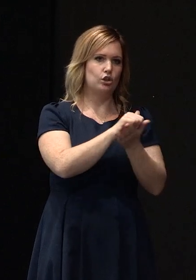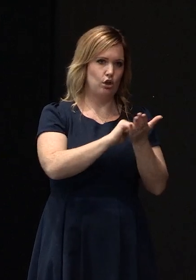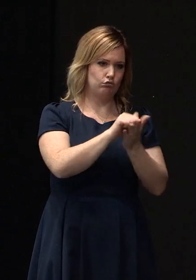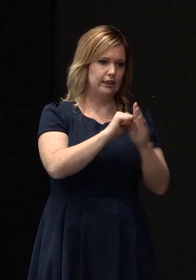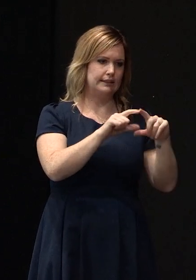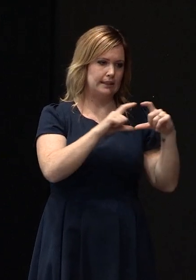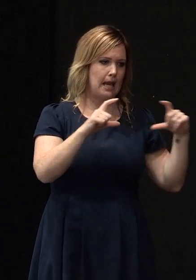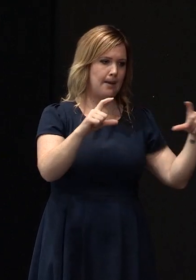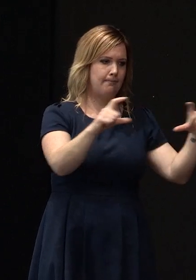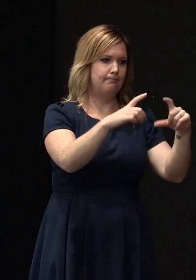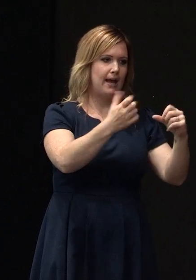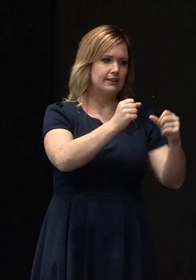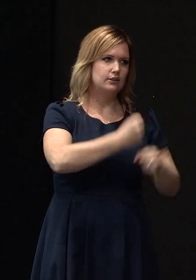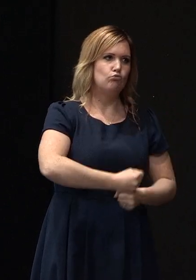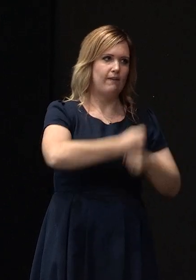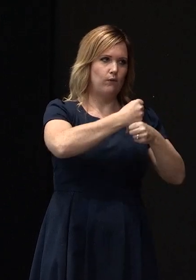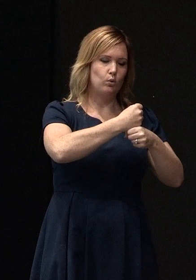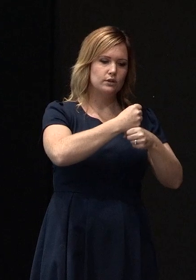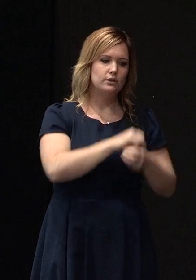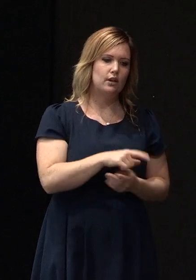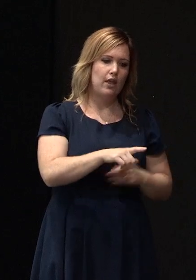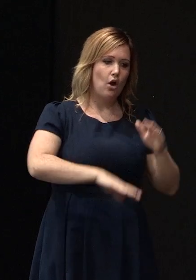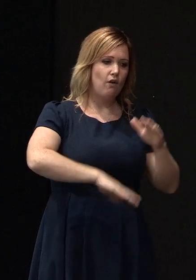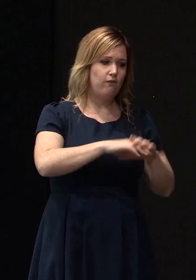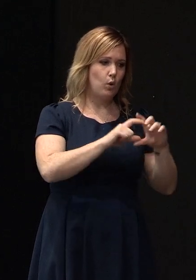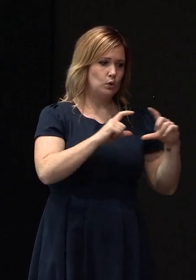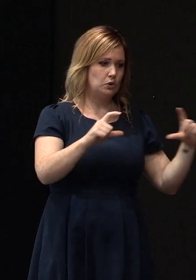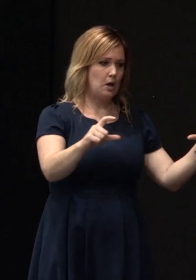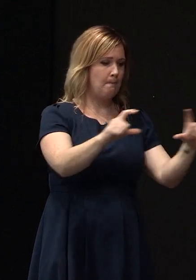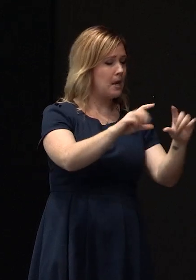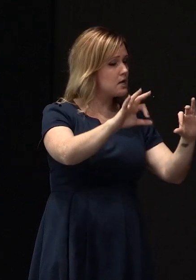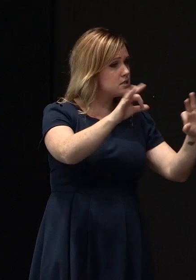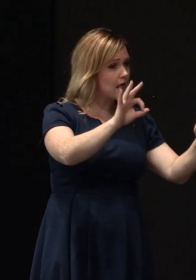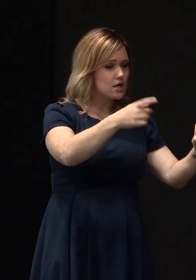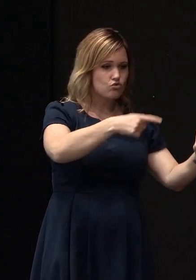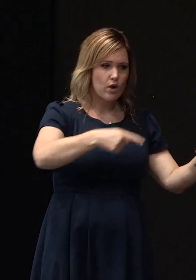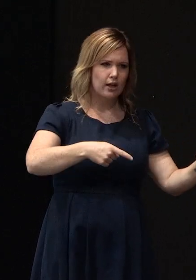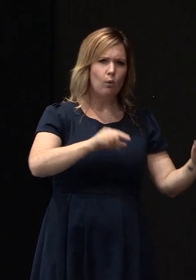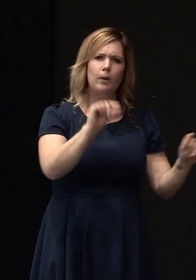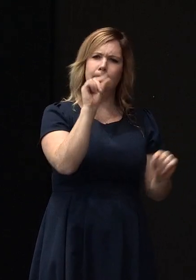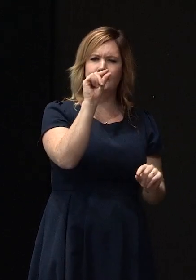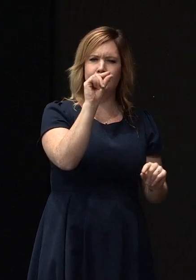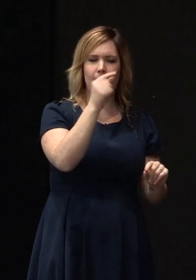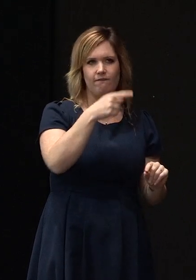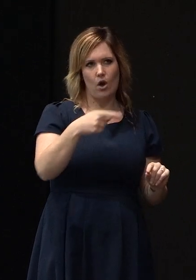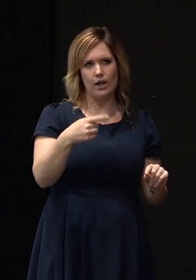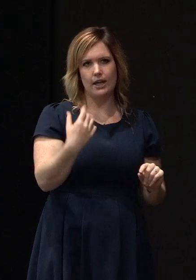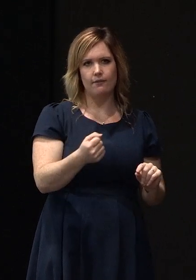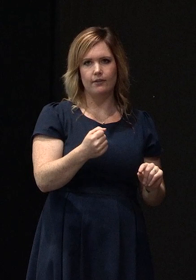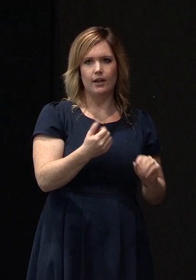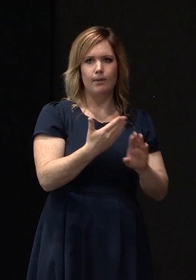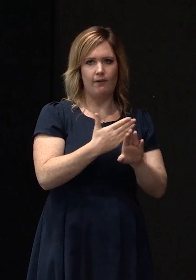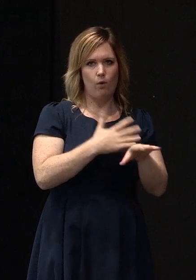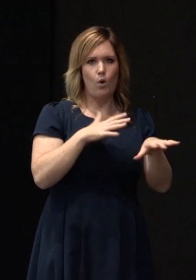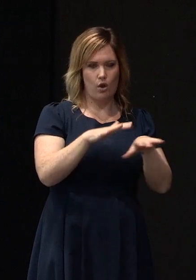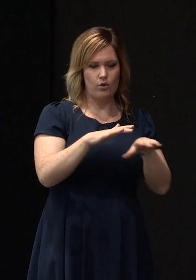reinforced the whole slab has not one crack that we can see there was a very very fine one prior to the